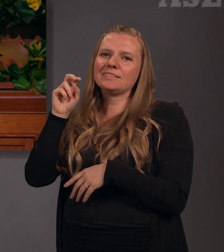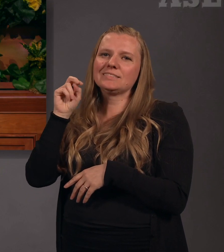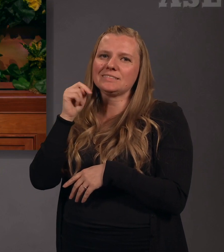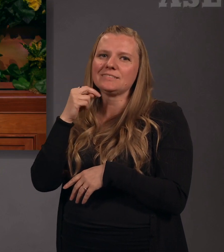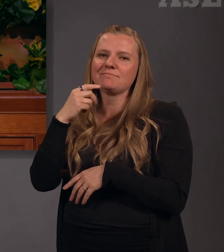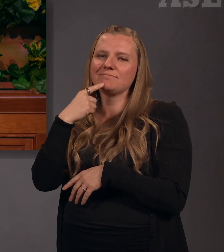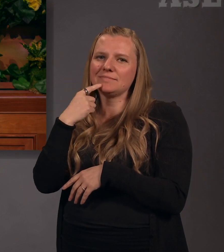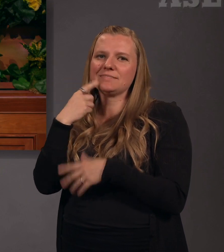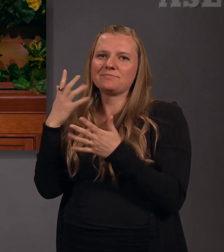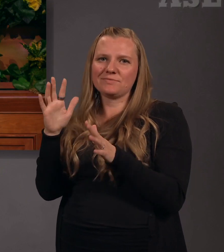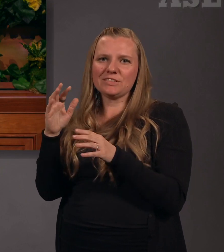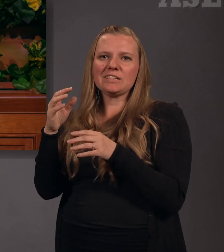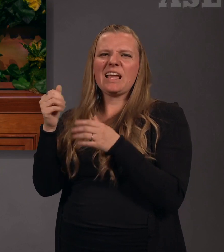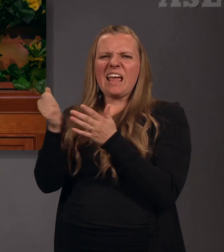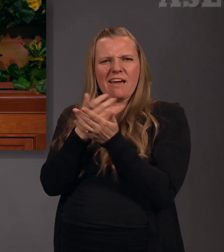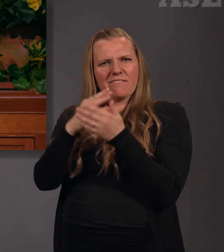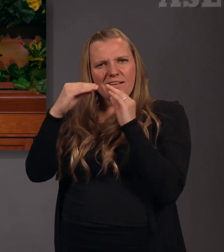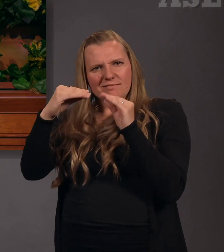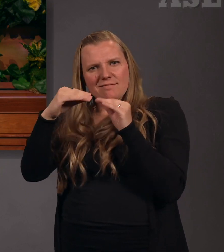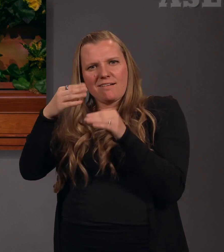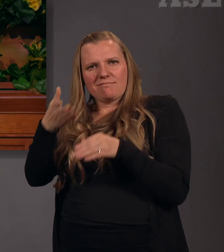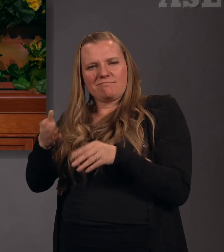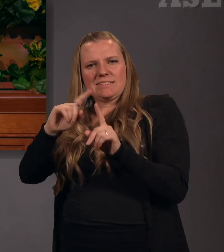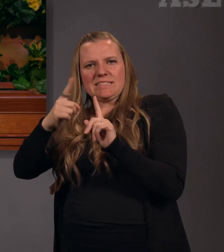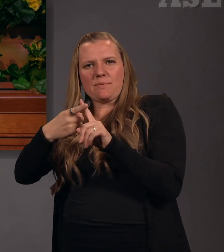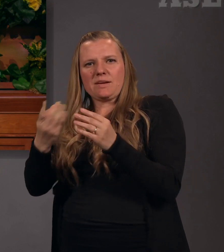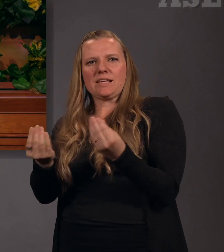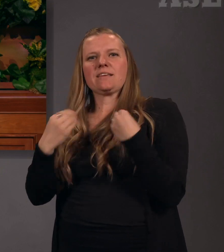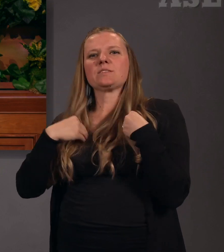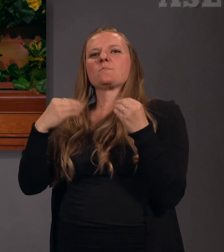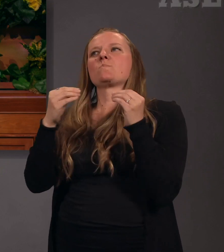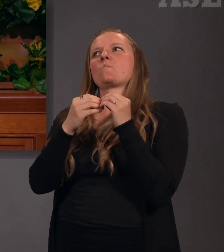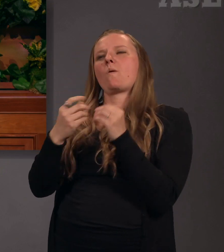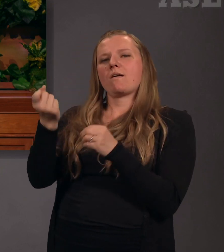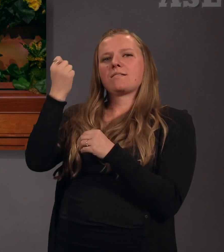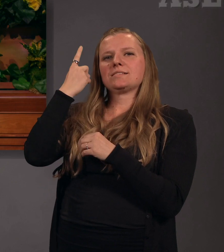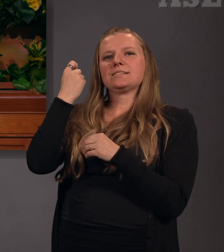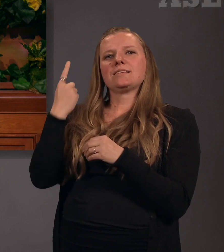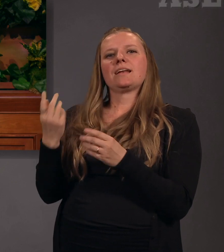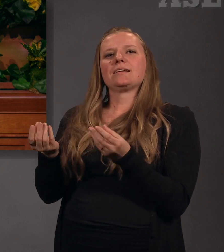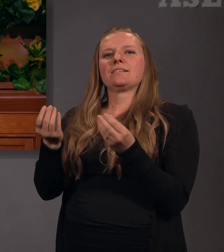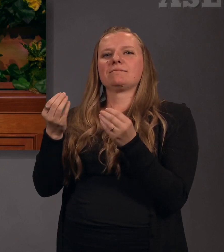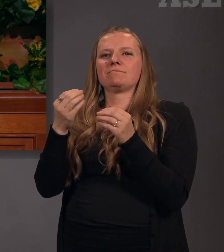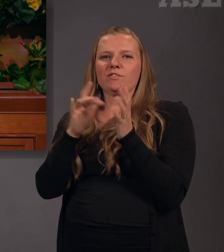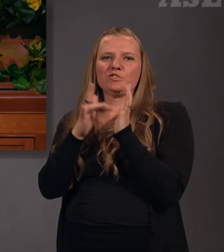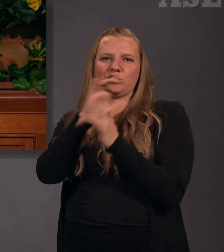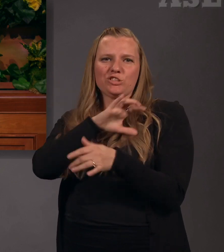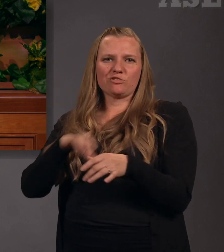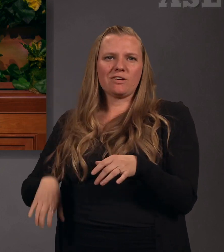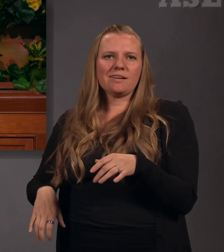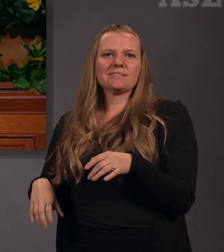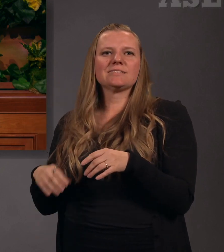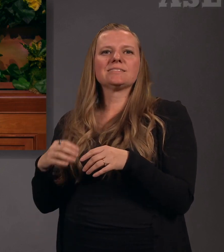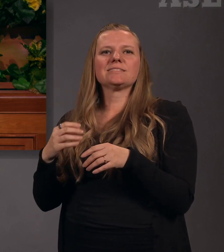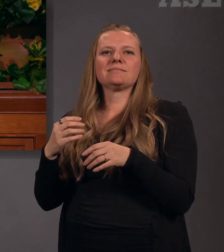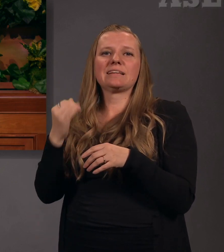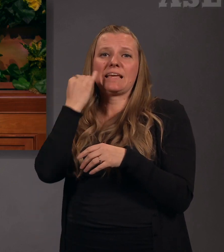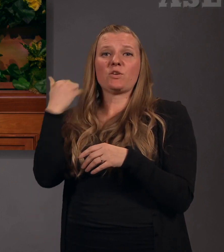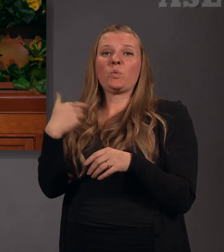everything taught in the temple increases our understanding of Jesus Christ. As we continue to keep our covenants,